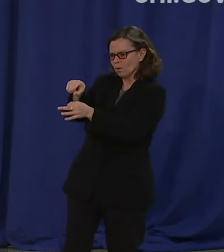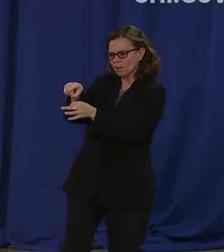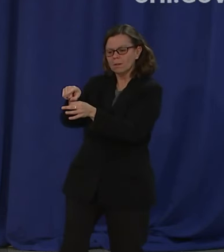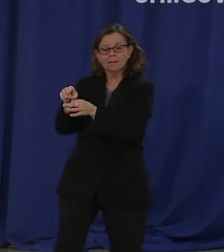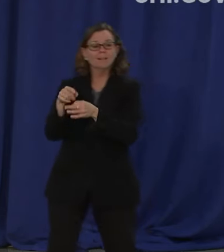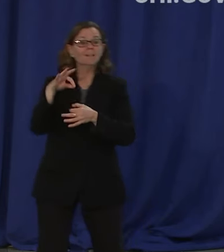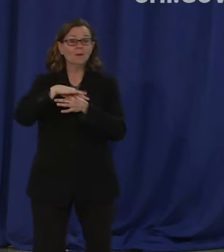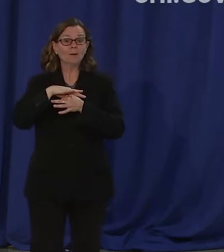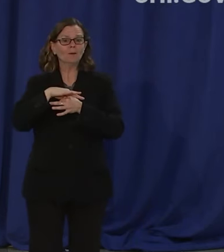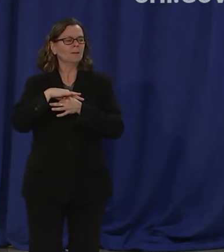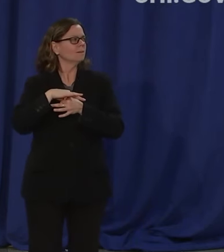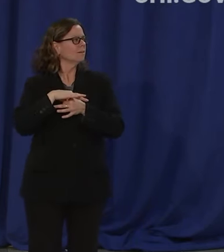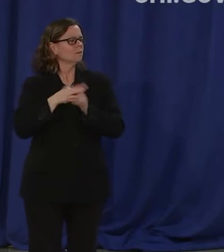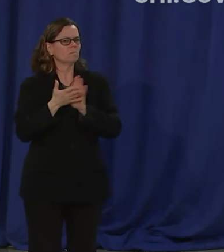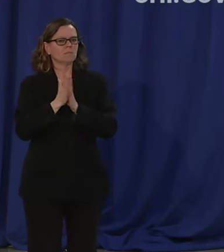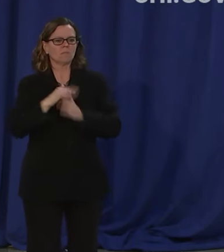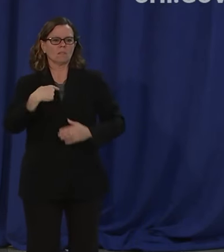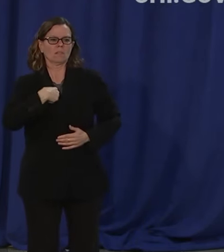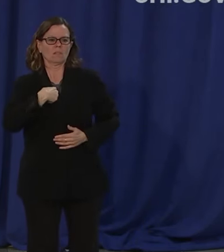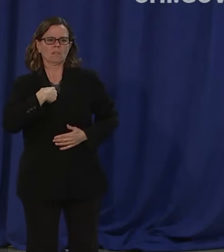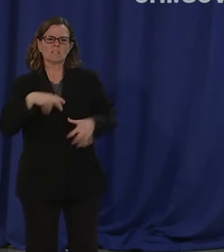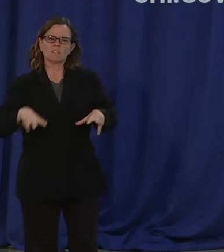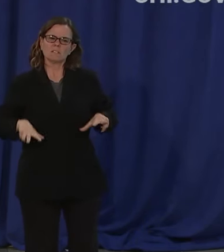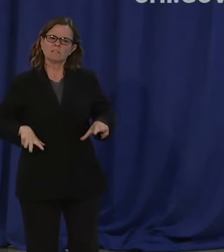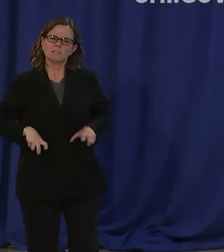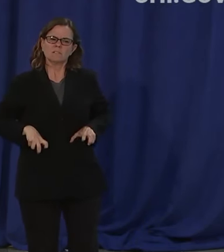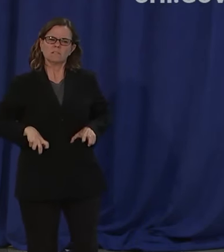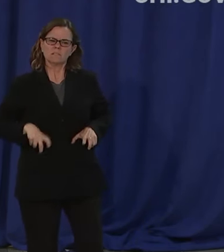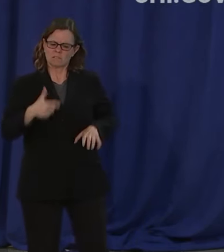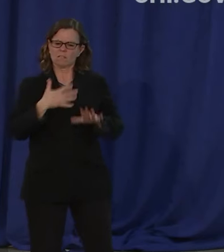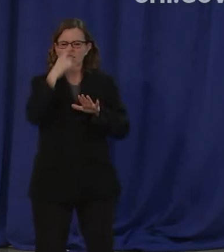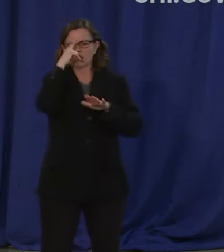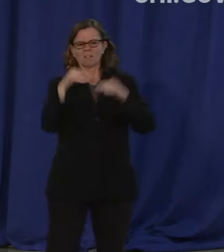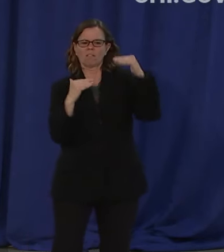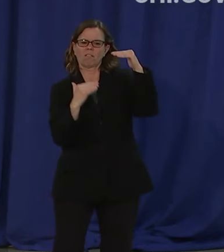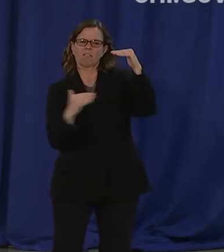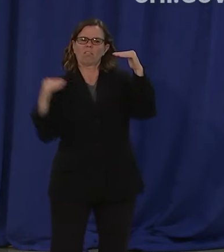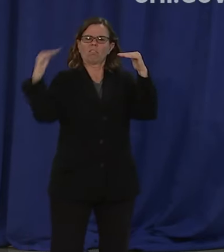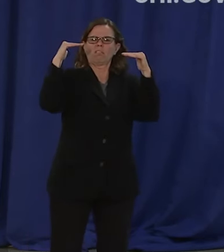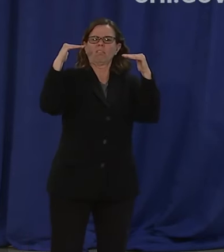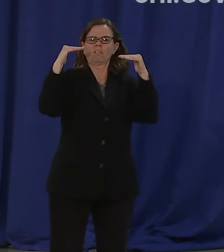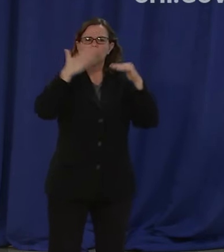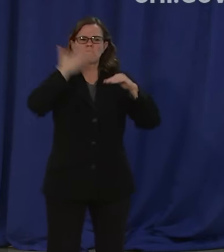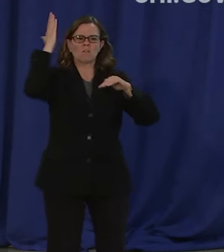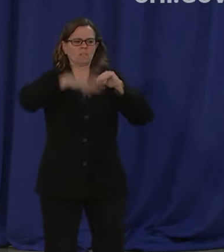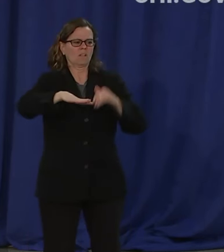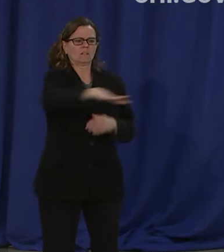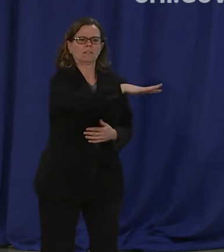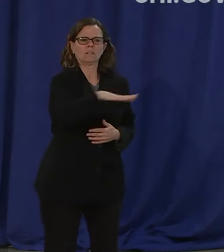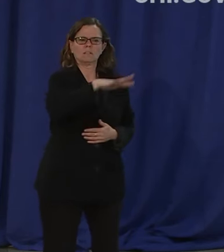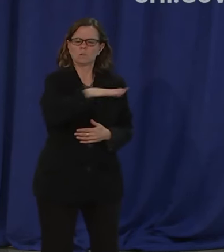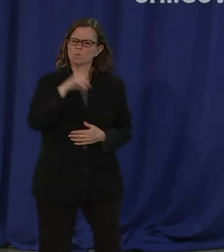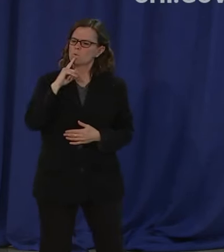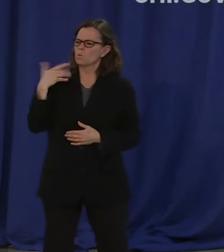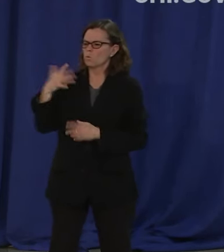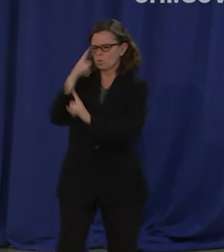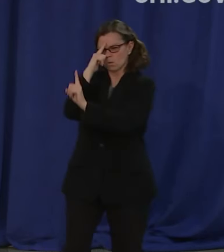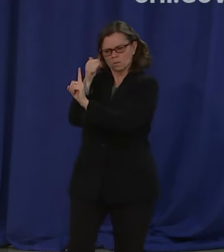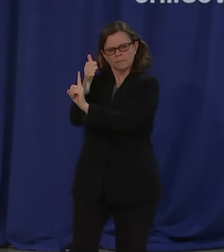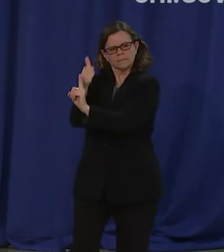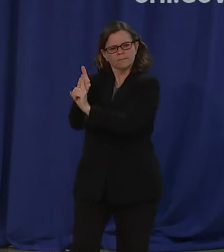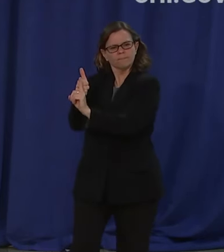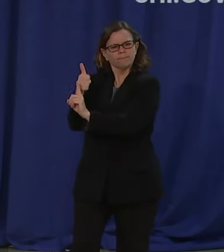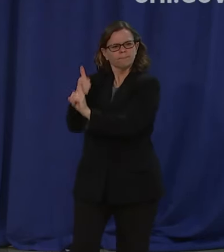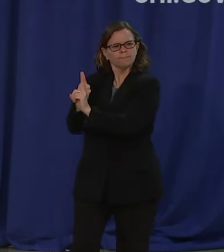ahead of their city and their communities. And it is selfish and it's also shameful